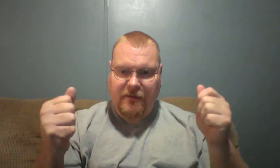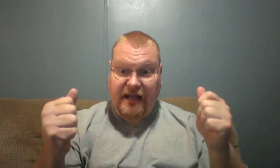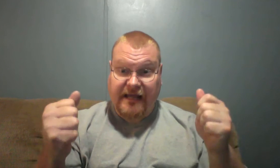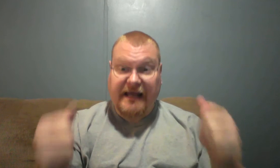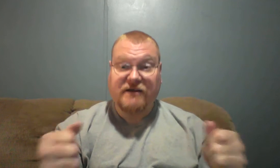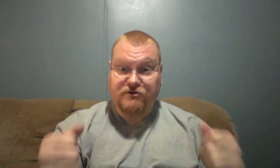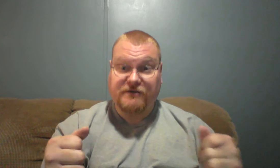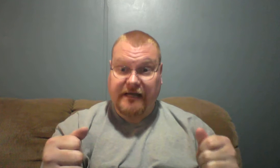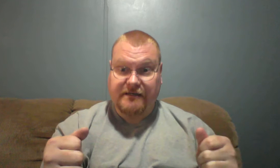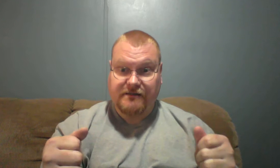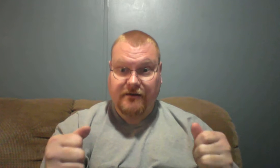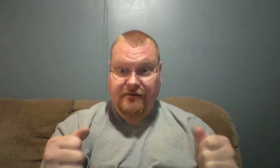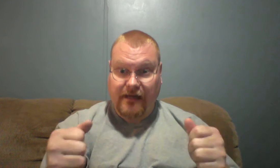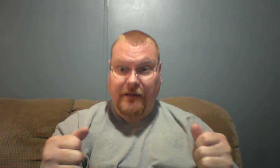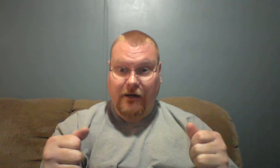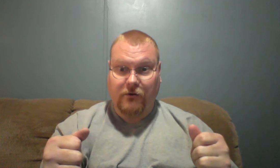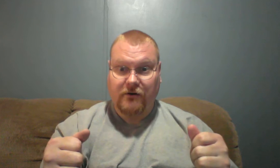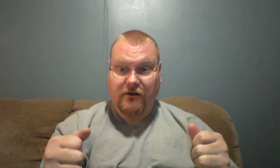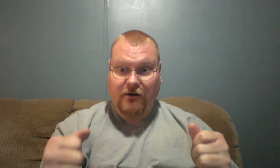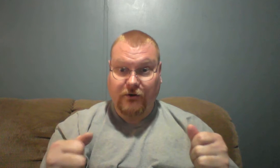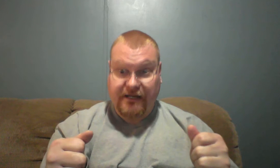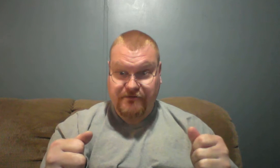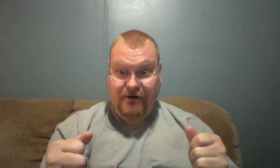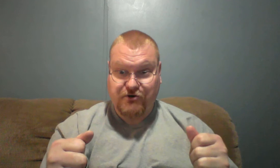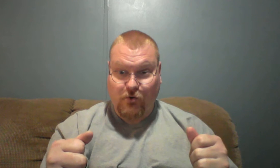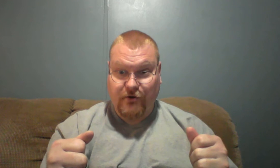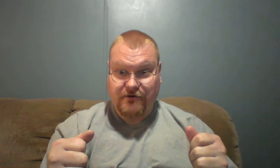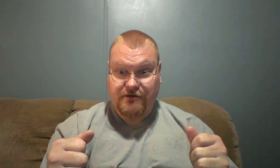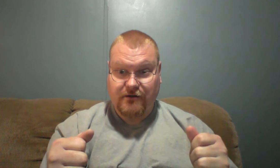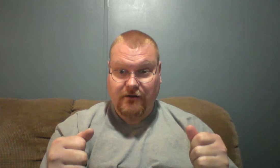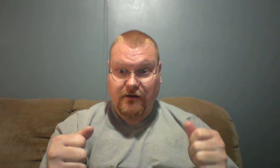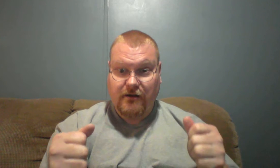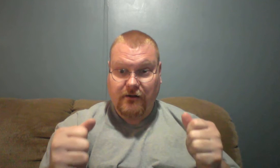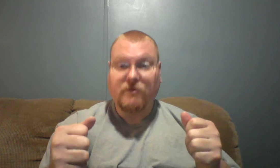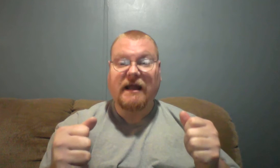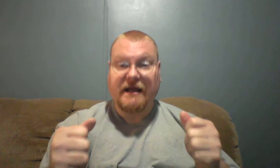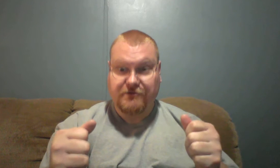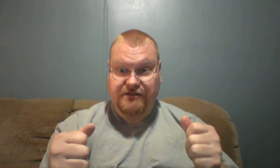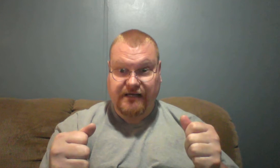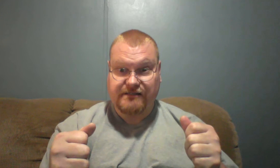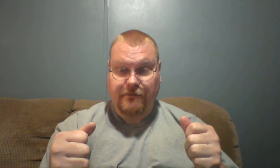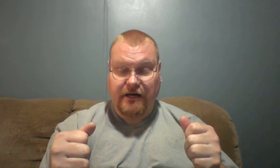and exercise that power. Okay, spiritual warriors? We've to exercise that power.